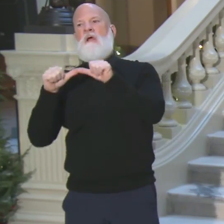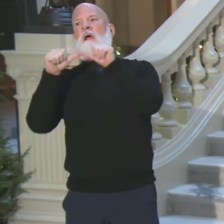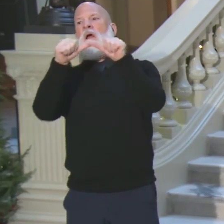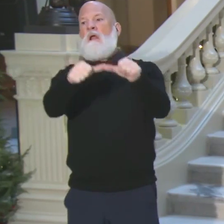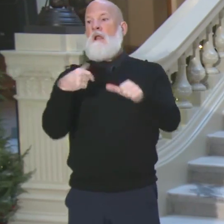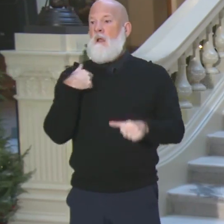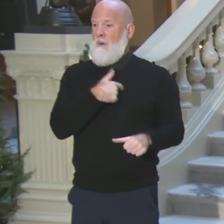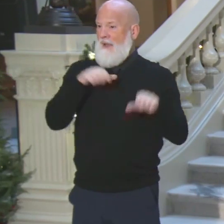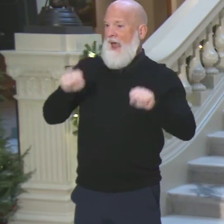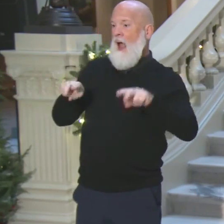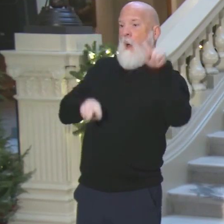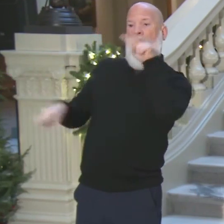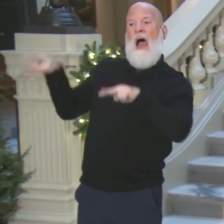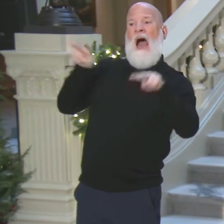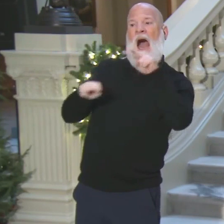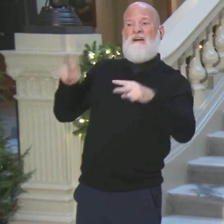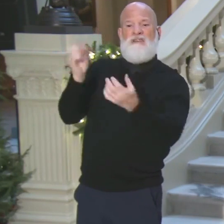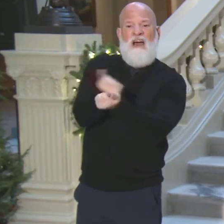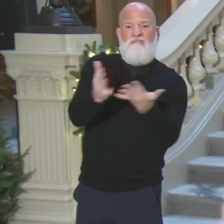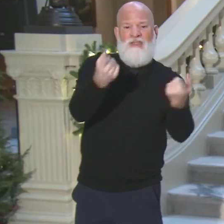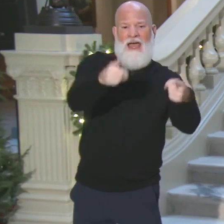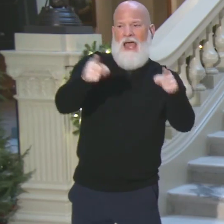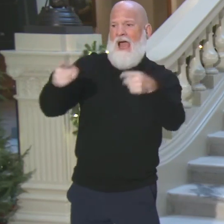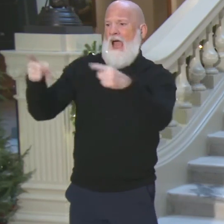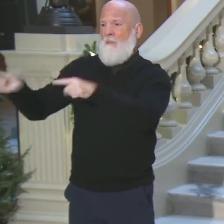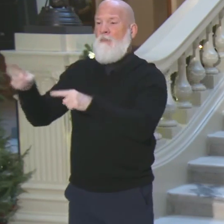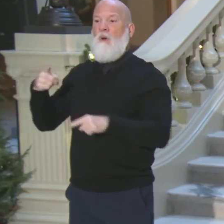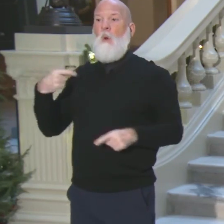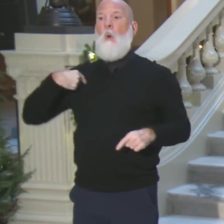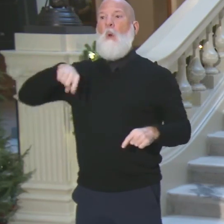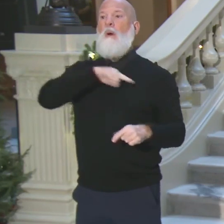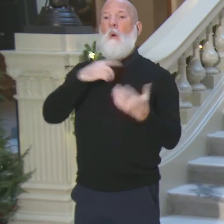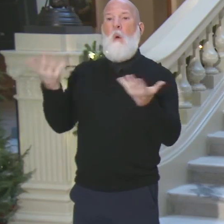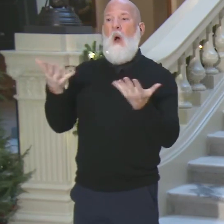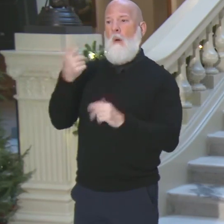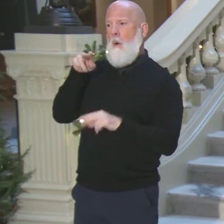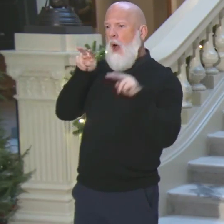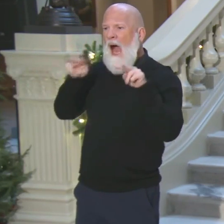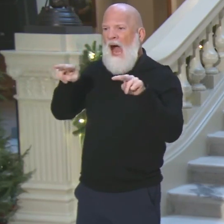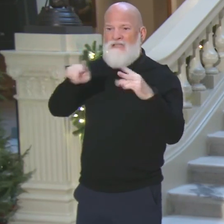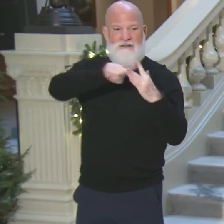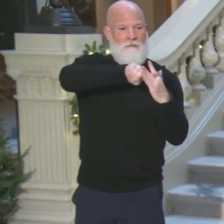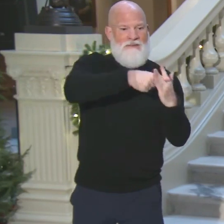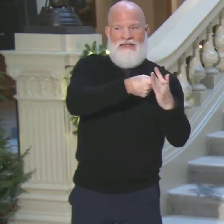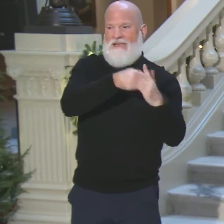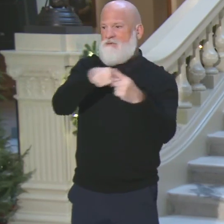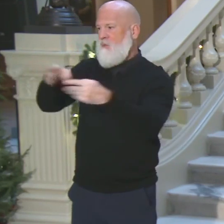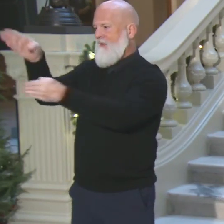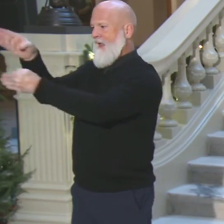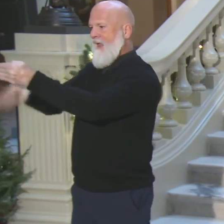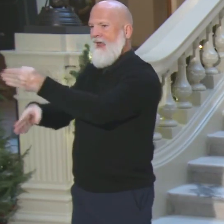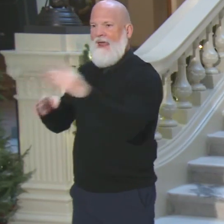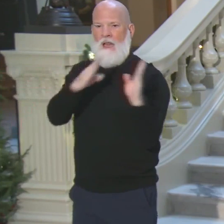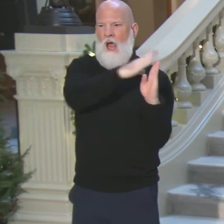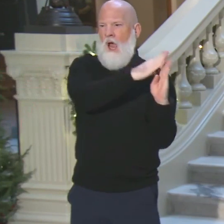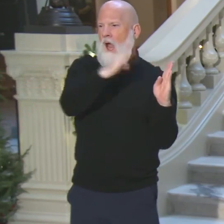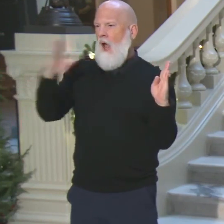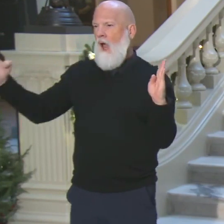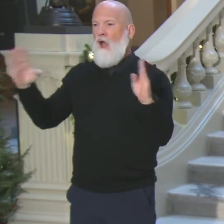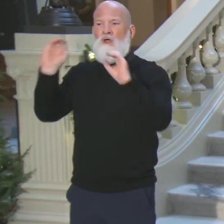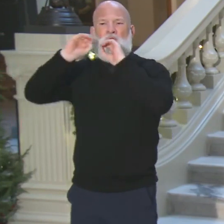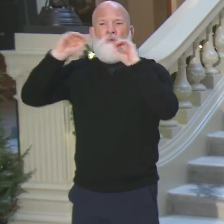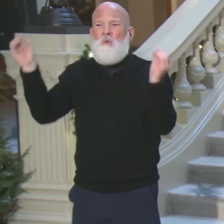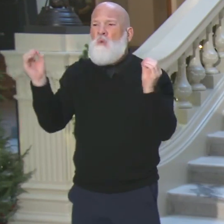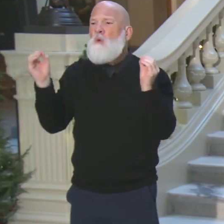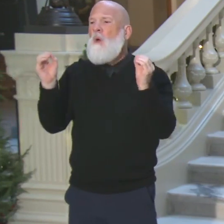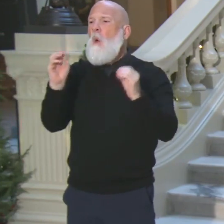happen. You can see it from the beginning to the end. We watched the beginning of that thing. And let's be clear, there was no water main break. There was a urinal that